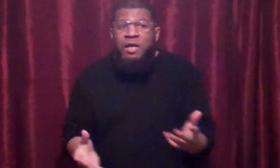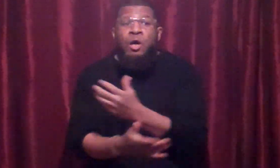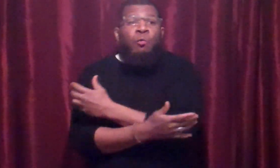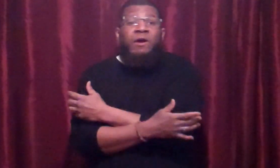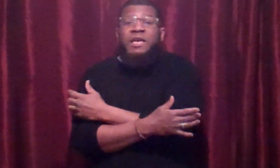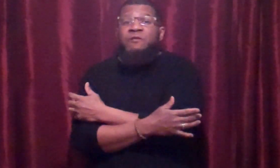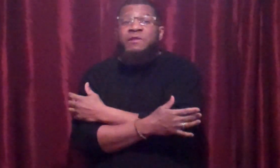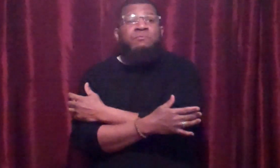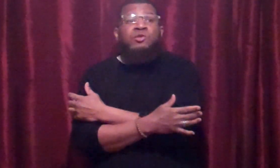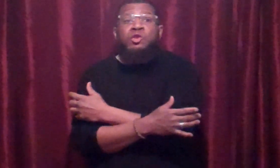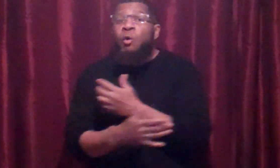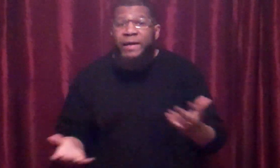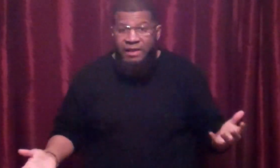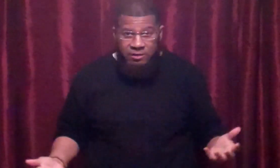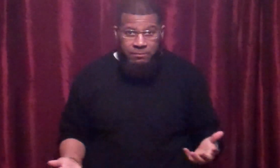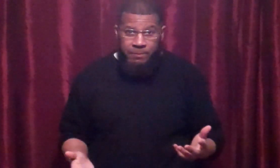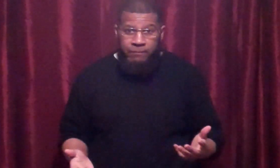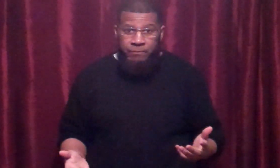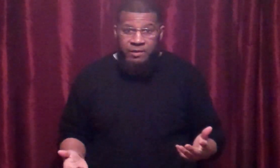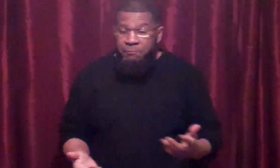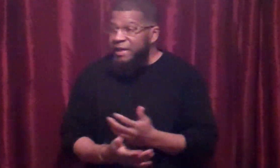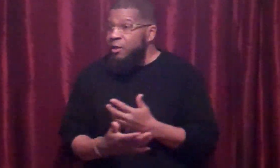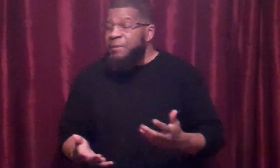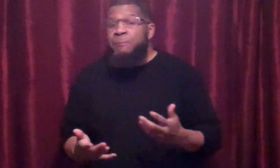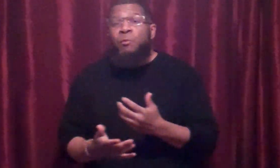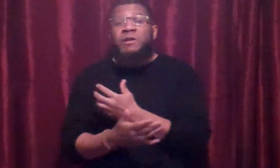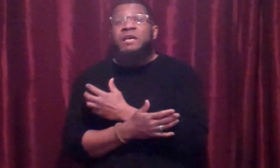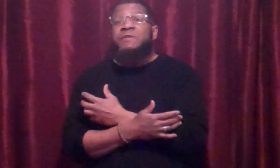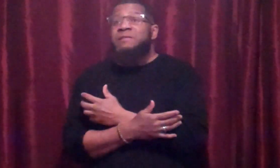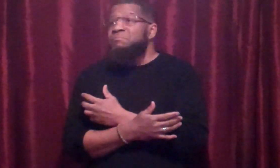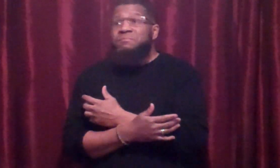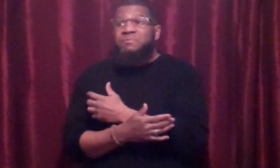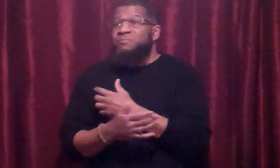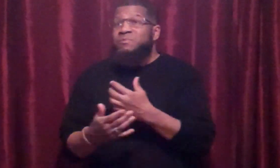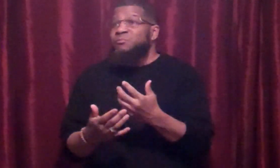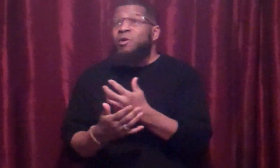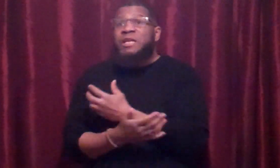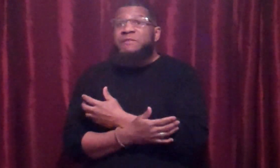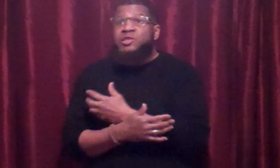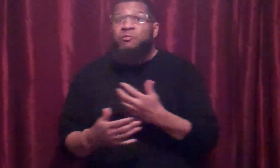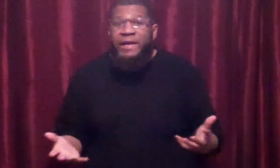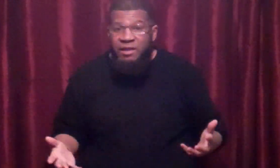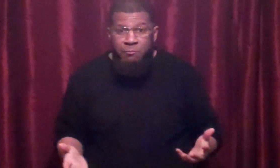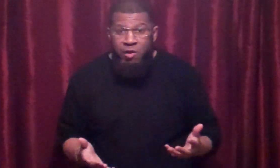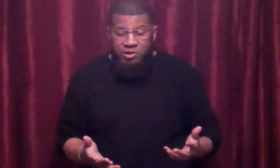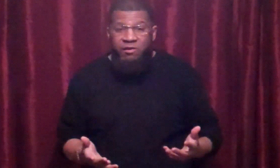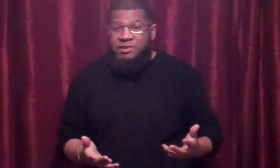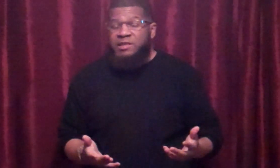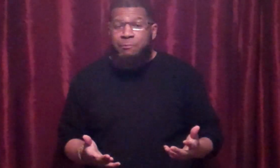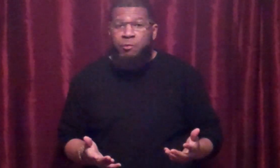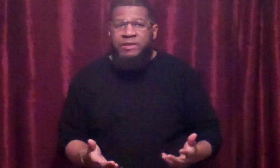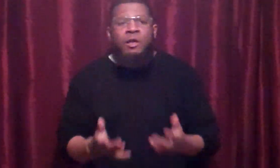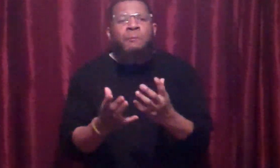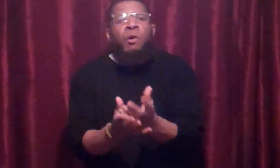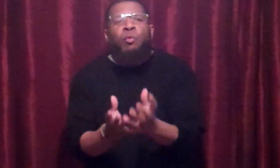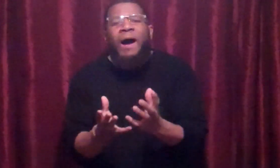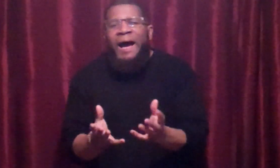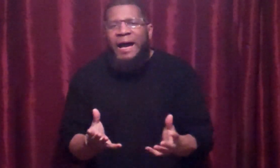were even doing it. Many of the people weren't even training in the martial arts at that point. But why?